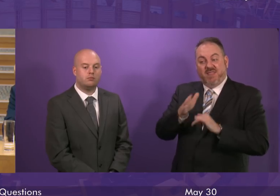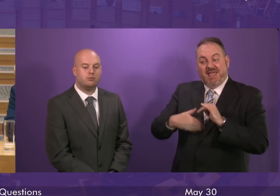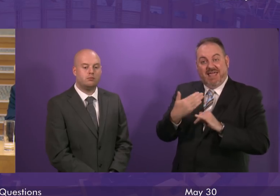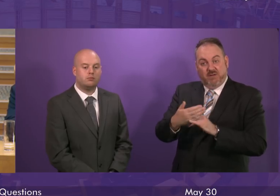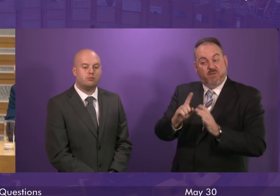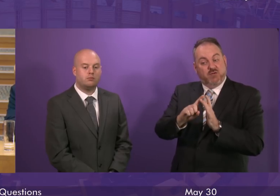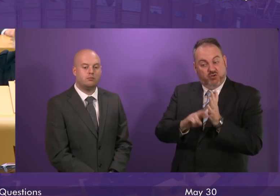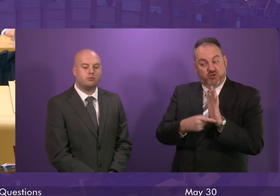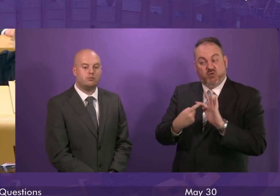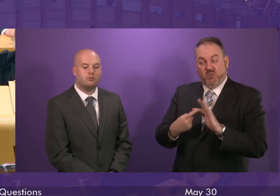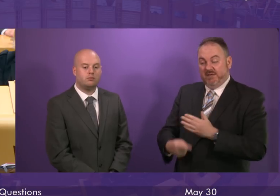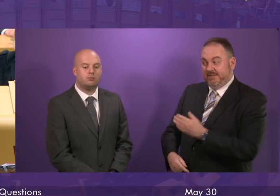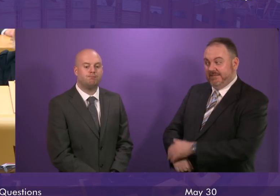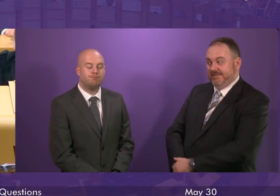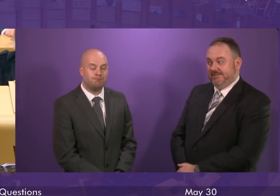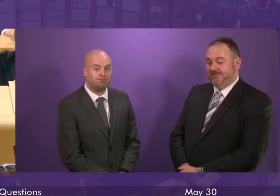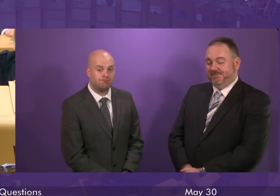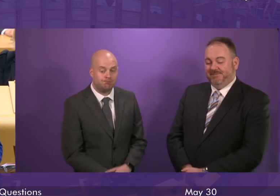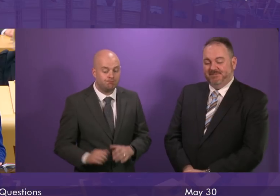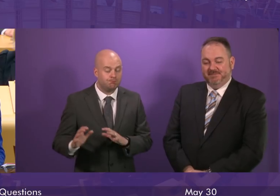June? First Minister.